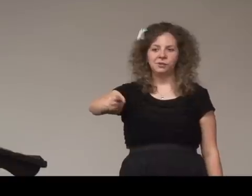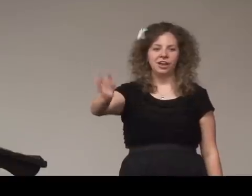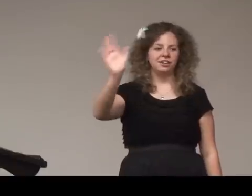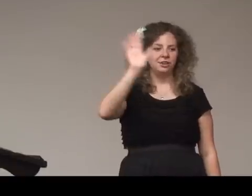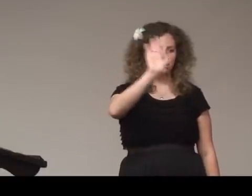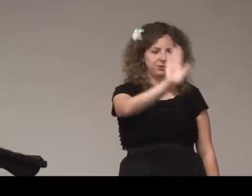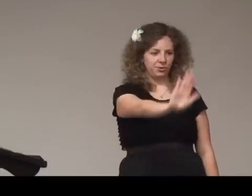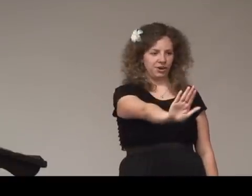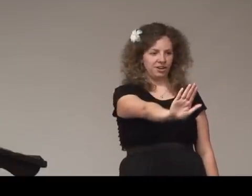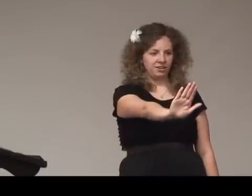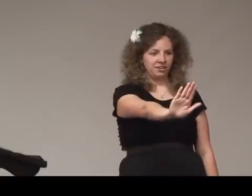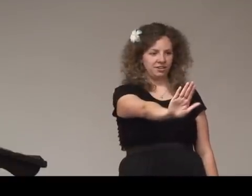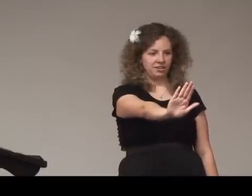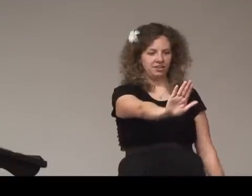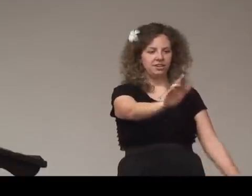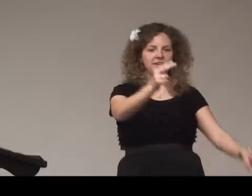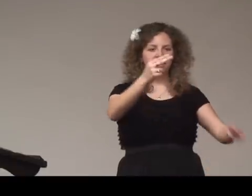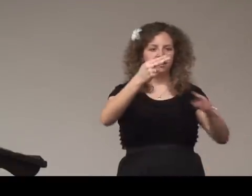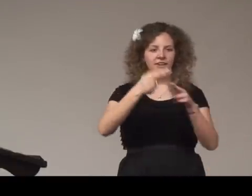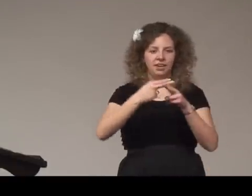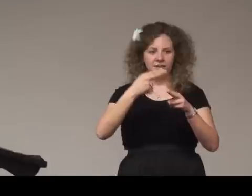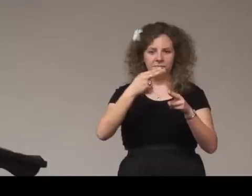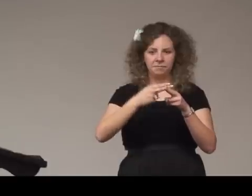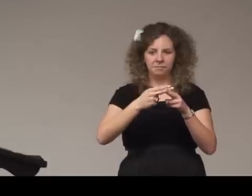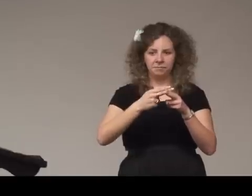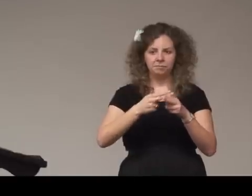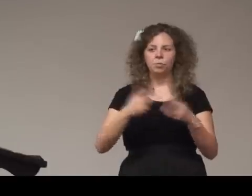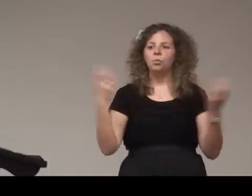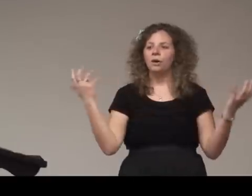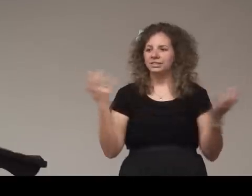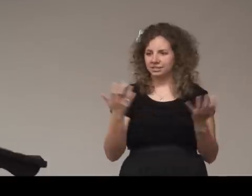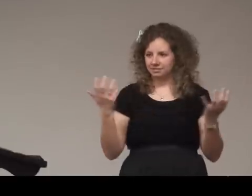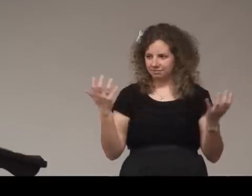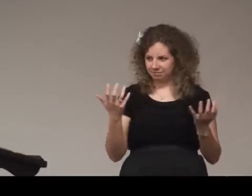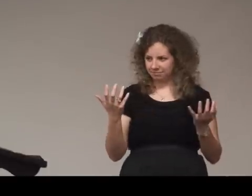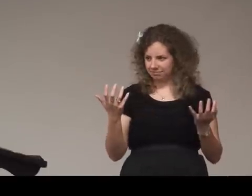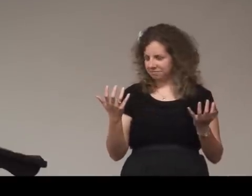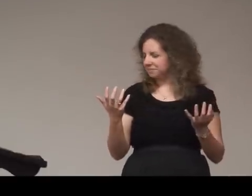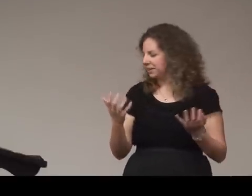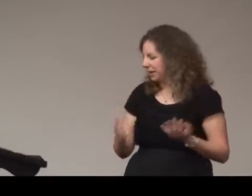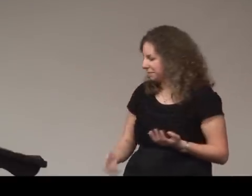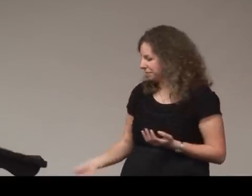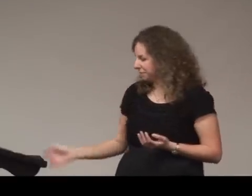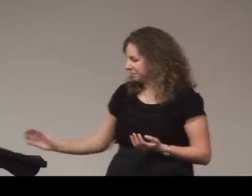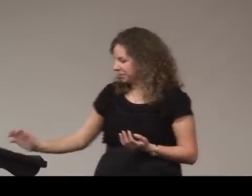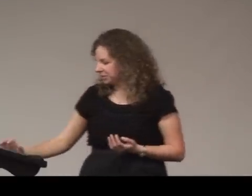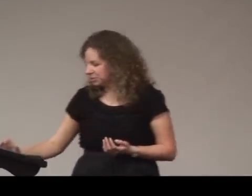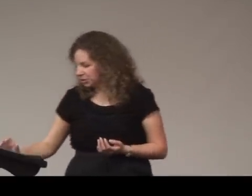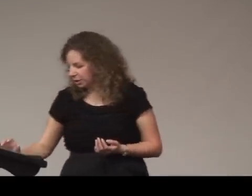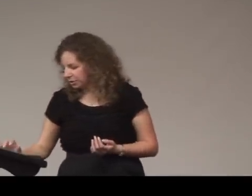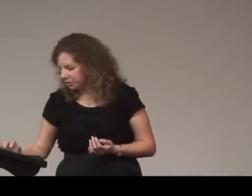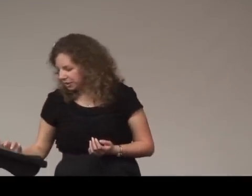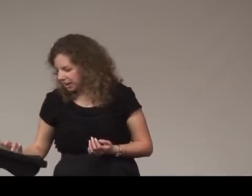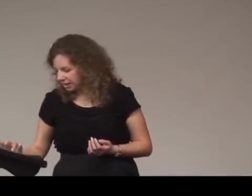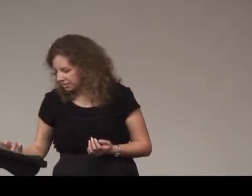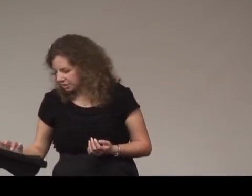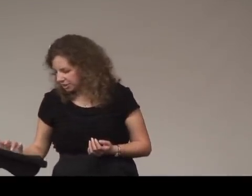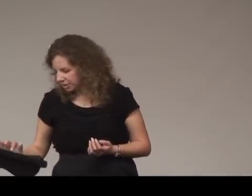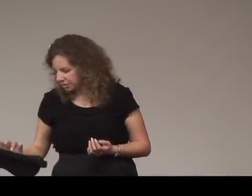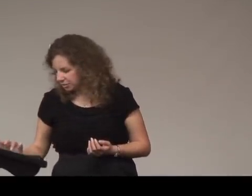name what your name name what okay so your answer is